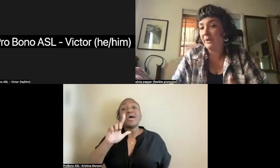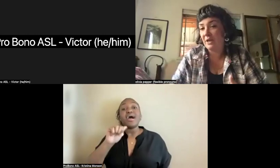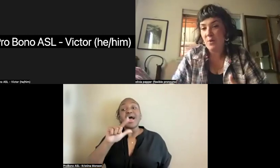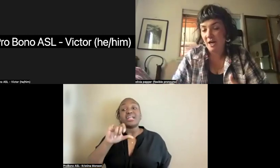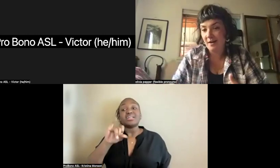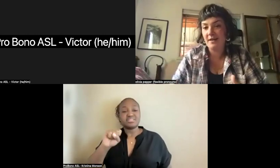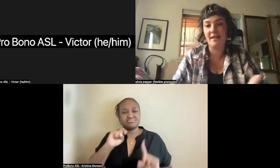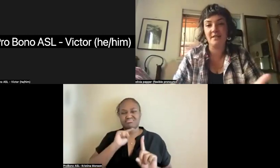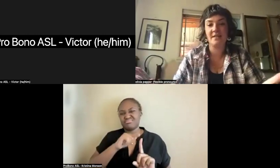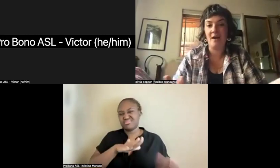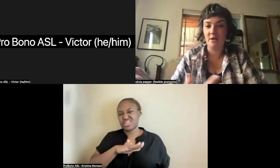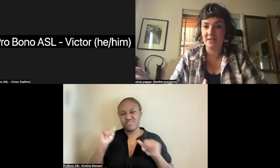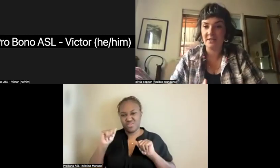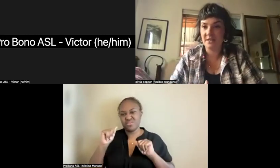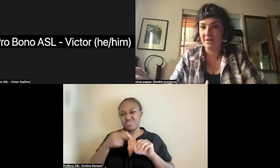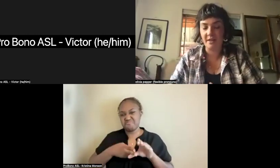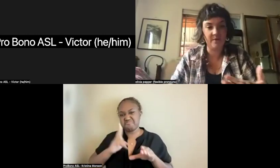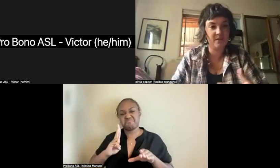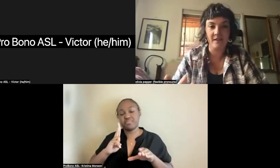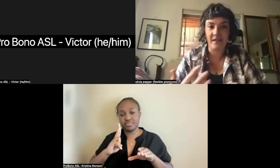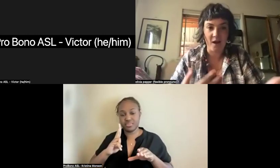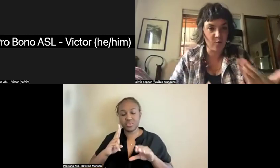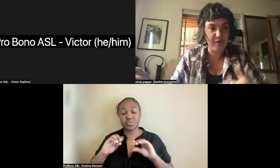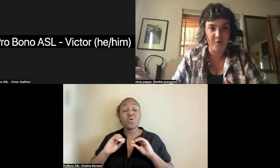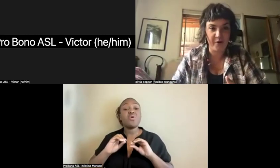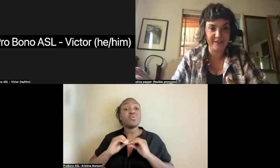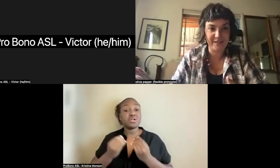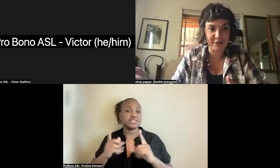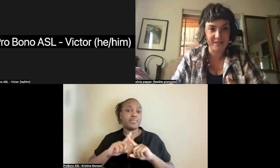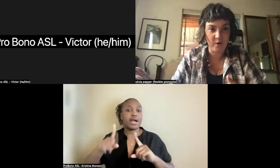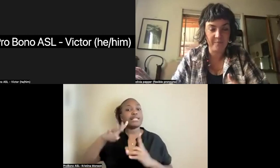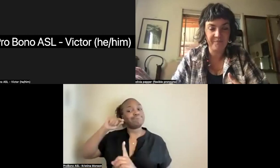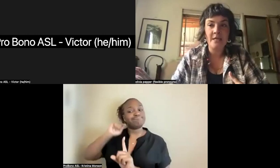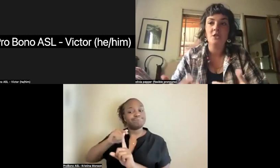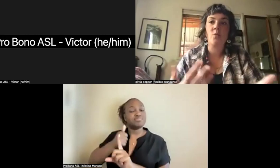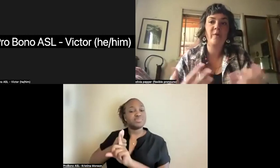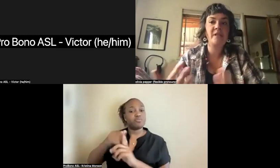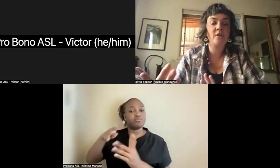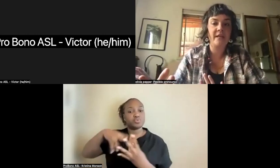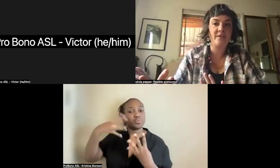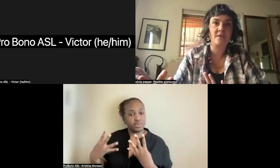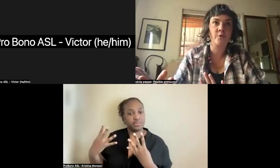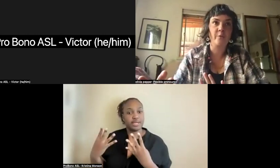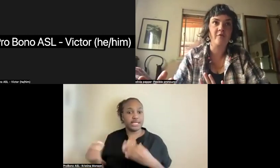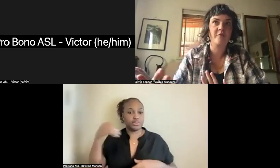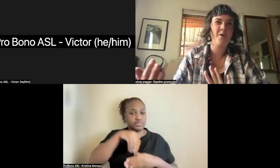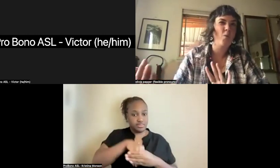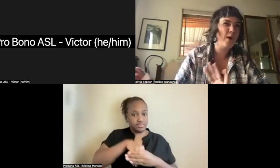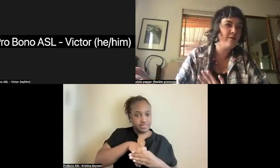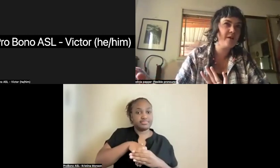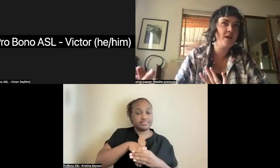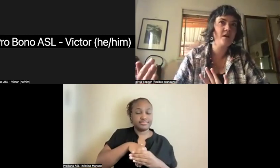openly queer, and that was something that was allowed within the organization as well. So we're really looking at this group of